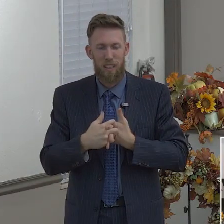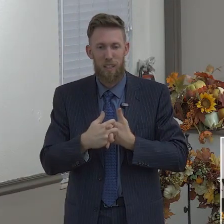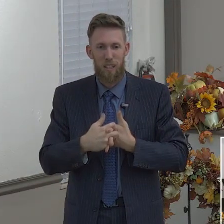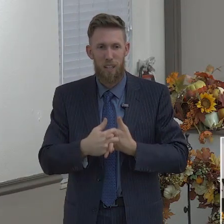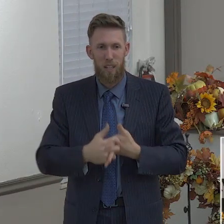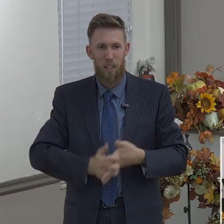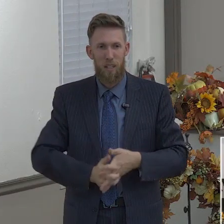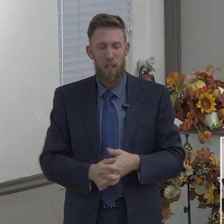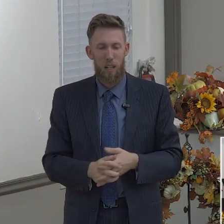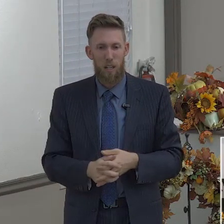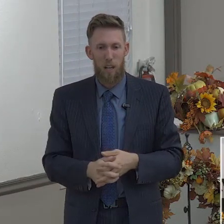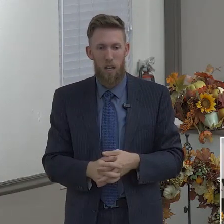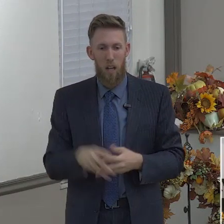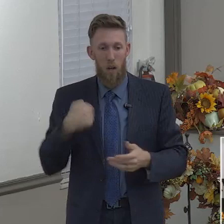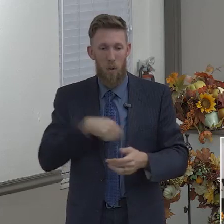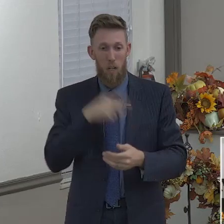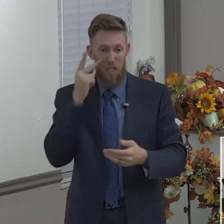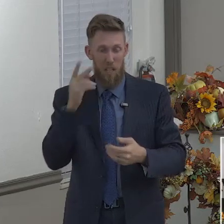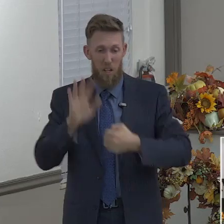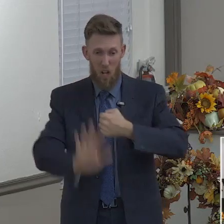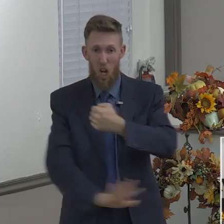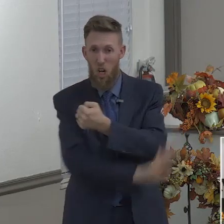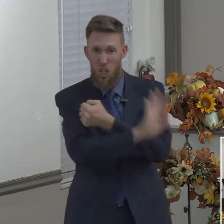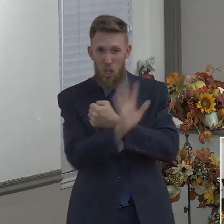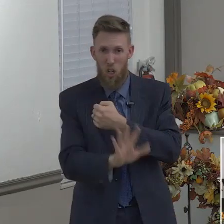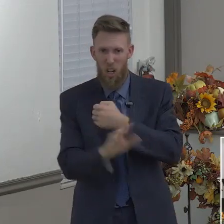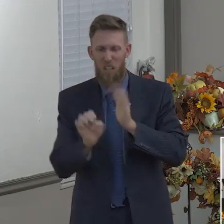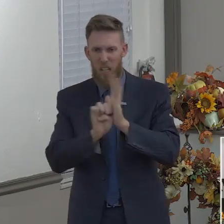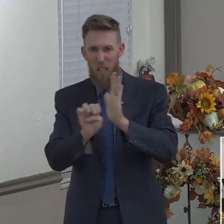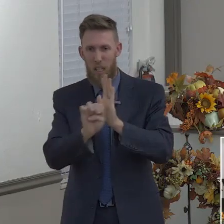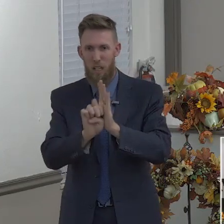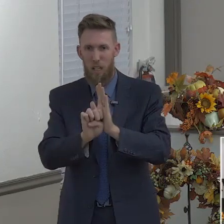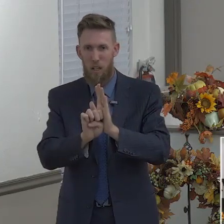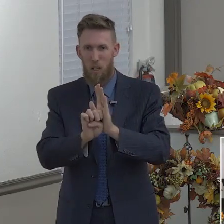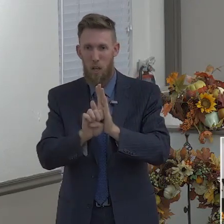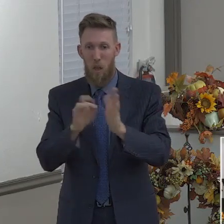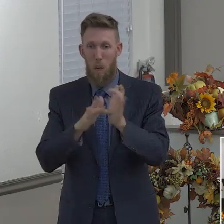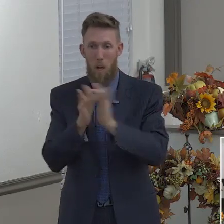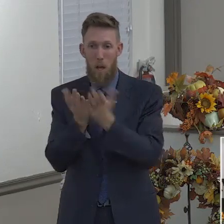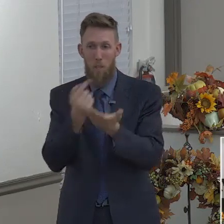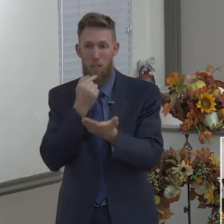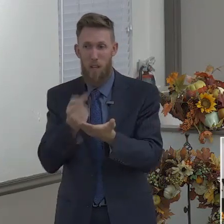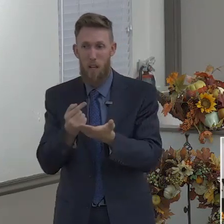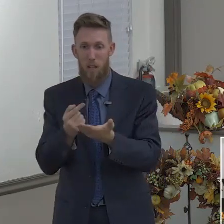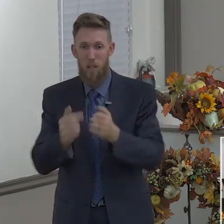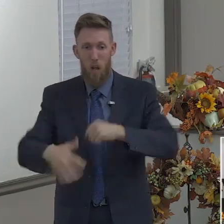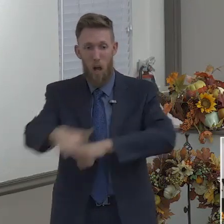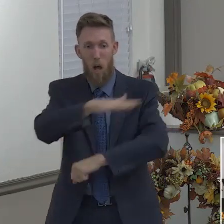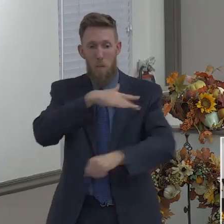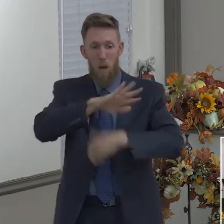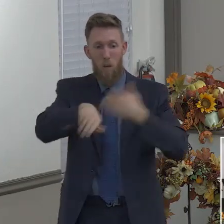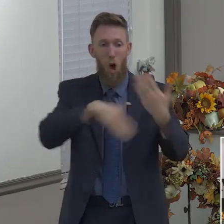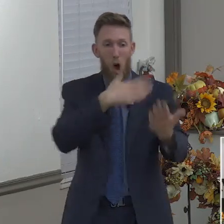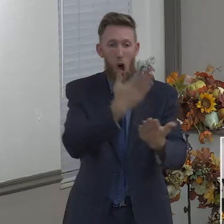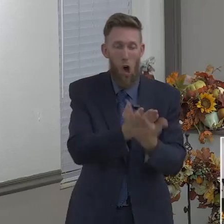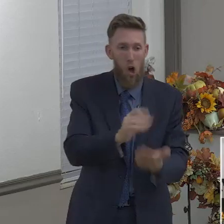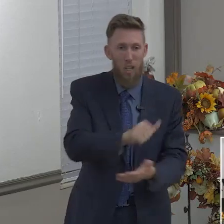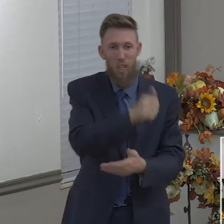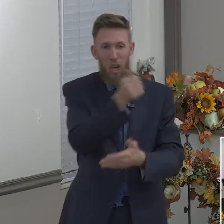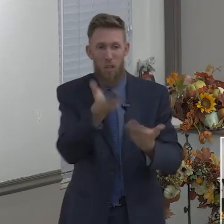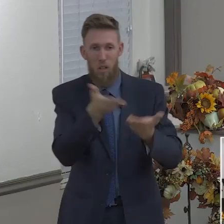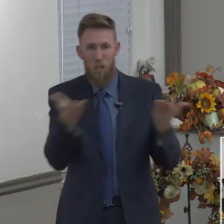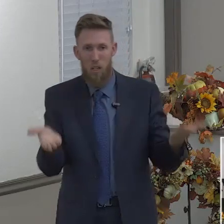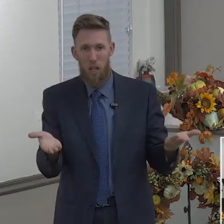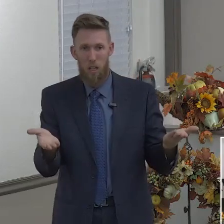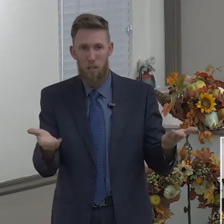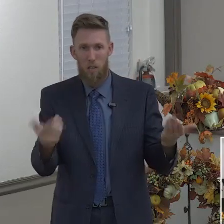all, taking the shield of faith. Above all, above all the other parts of the armor of God, God says, taking